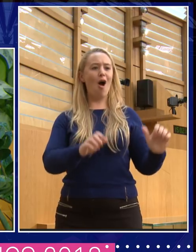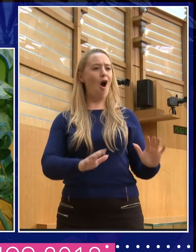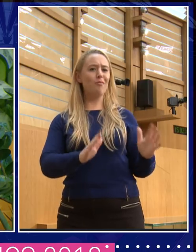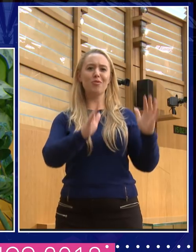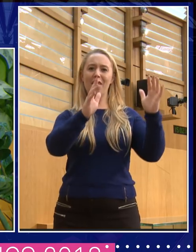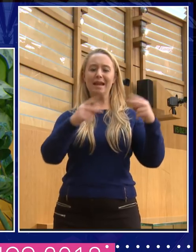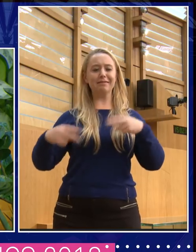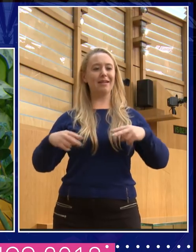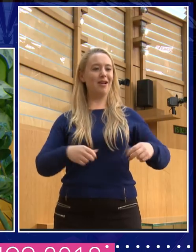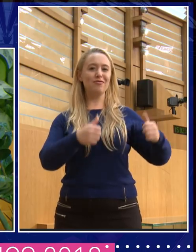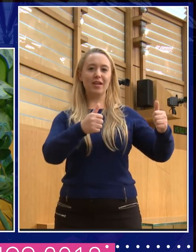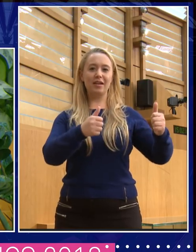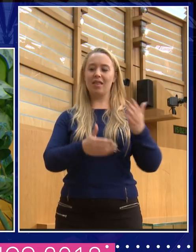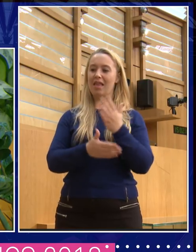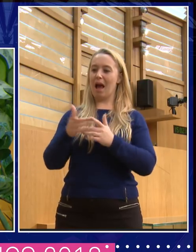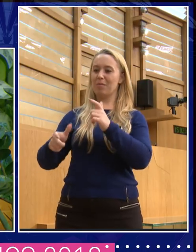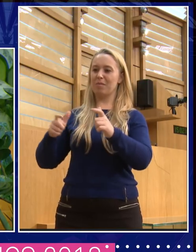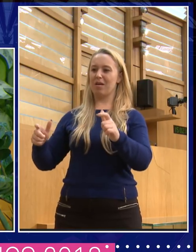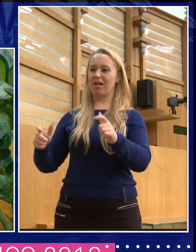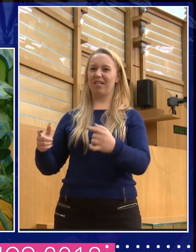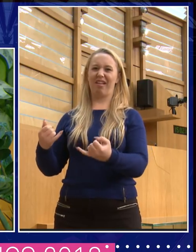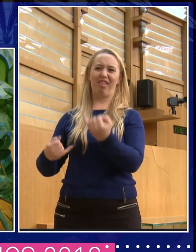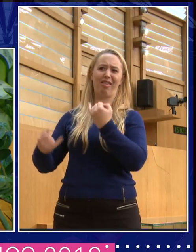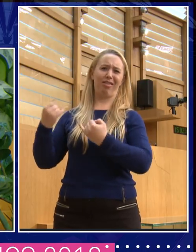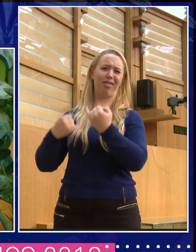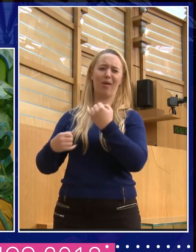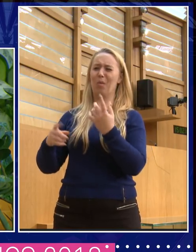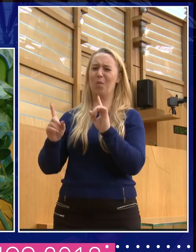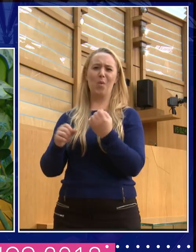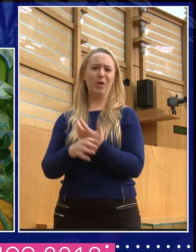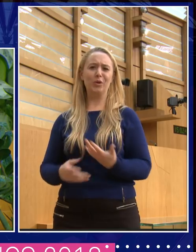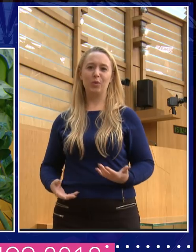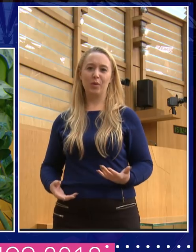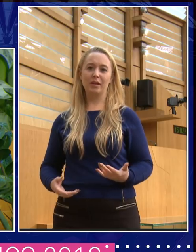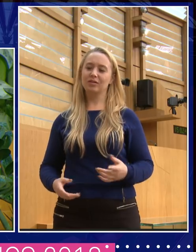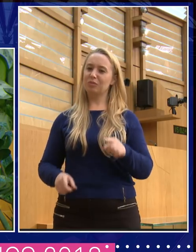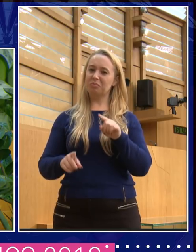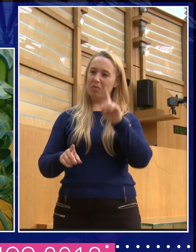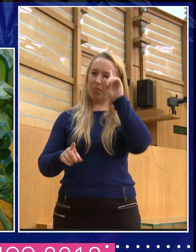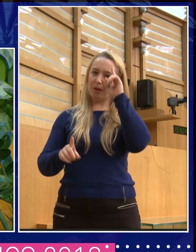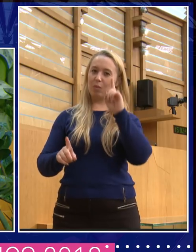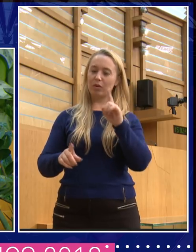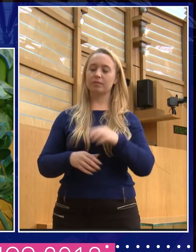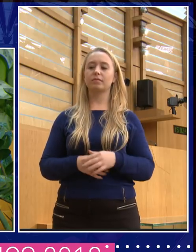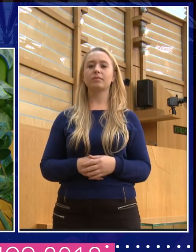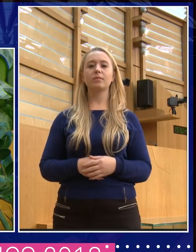I am afraid I thought she has been advised by her PR people